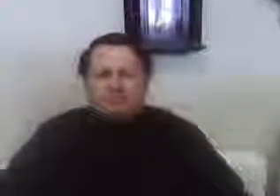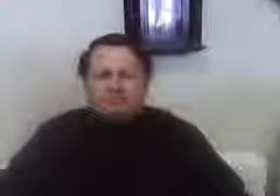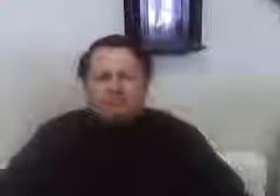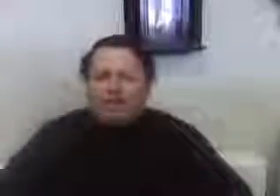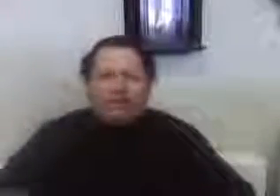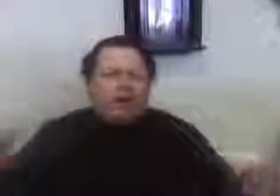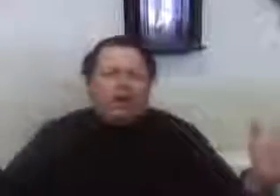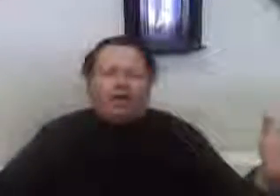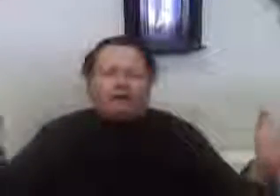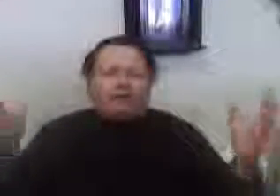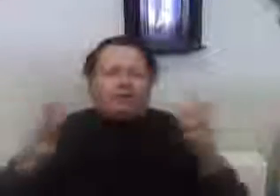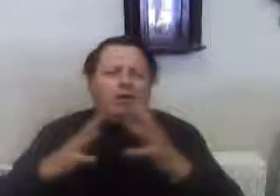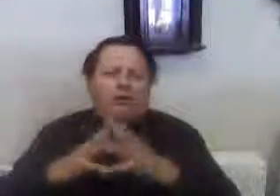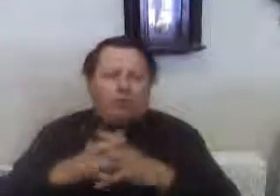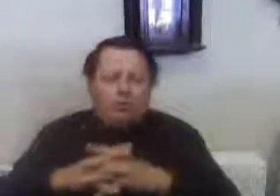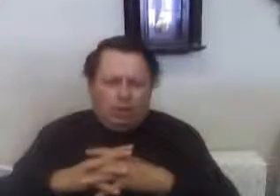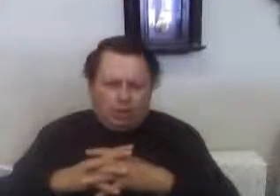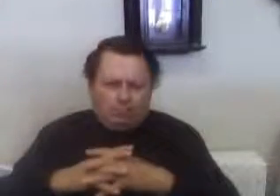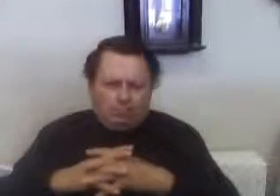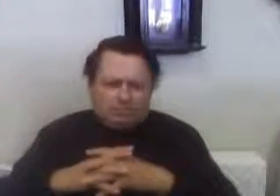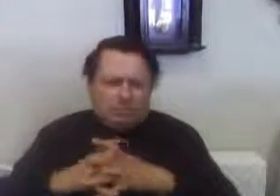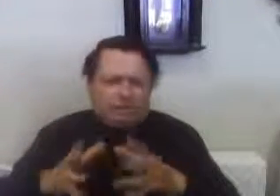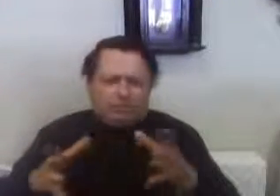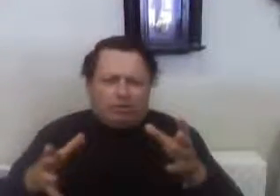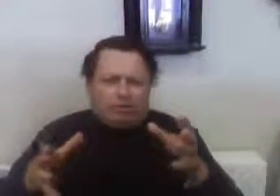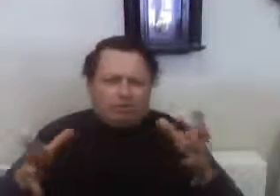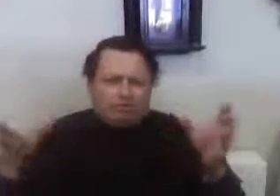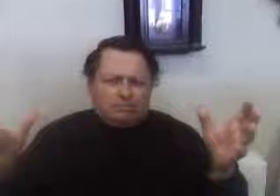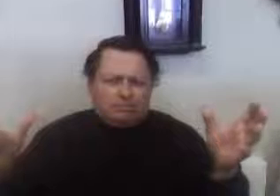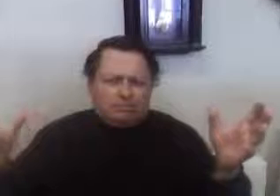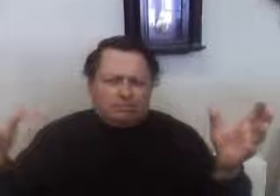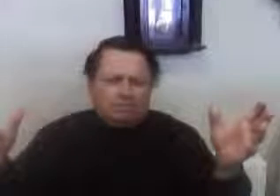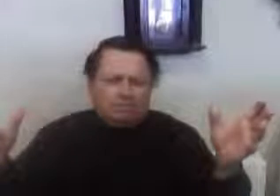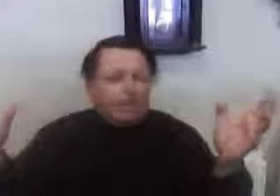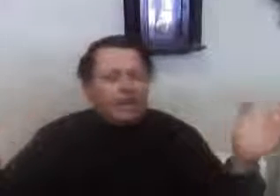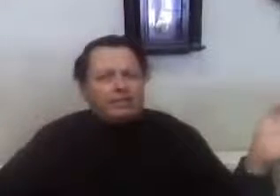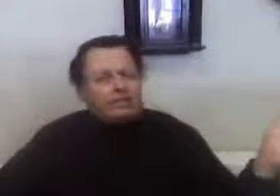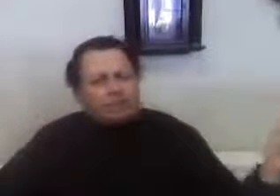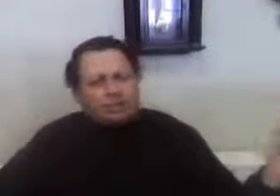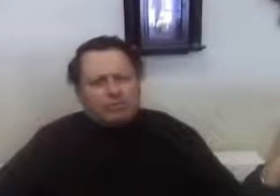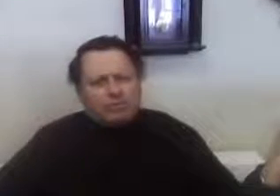Now, you can argue this all you want, right or wrong. But that is the truth. The